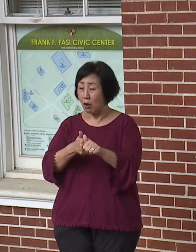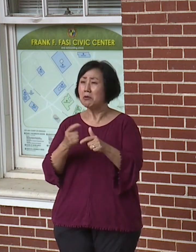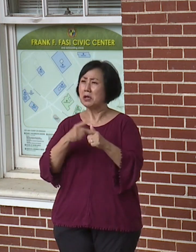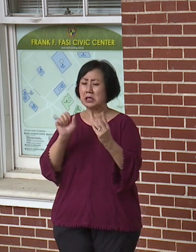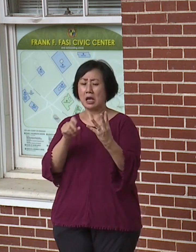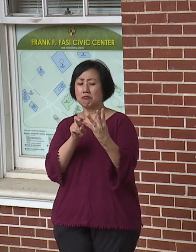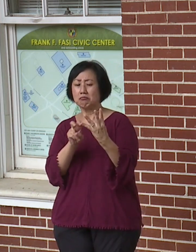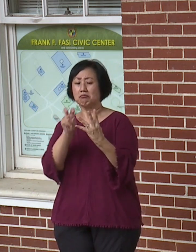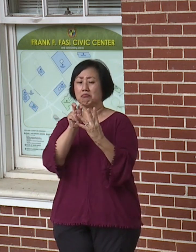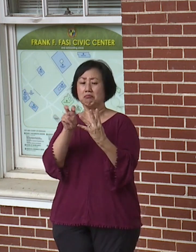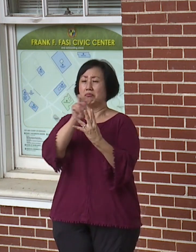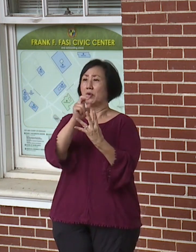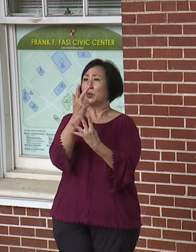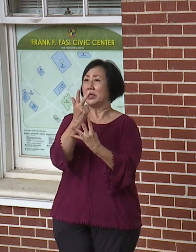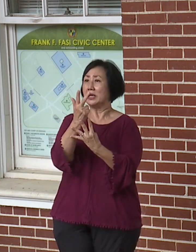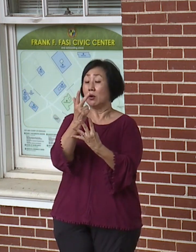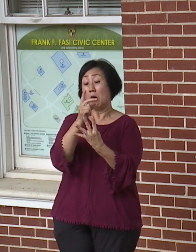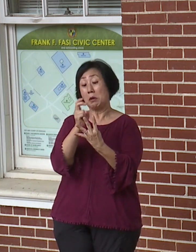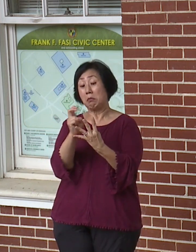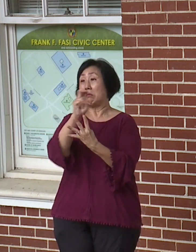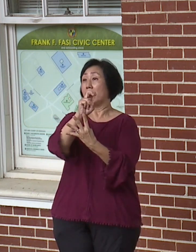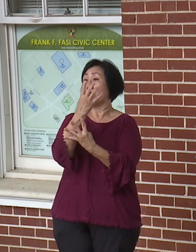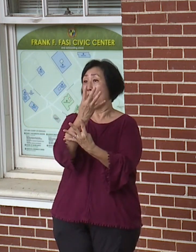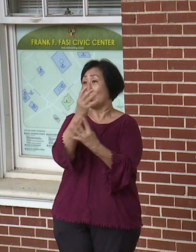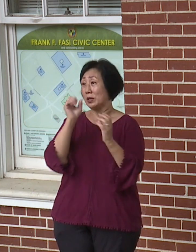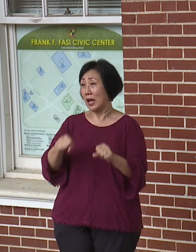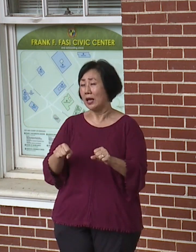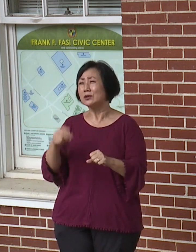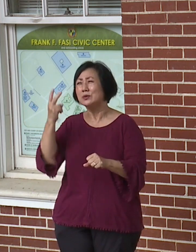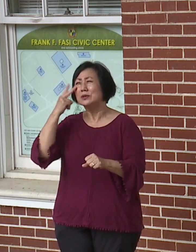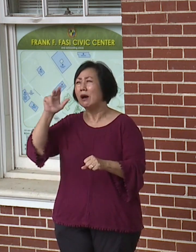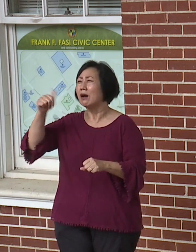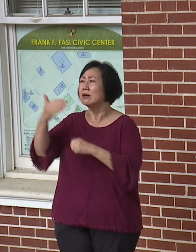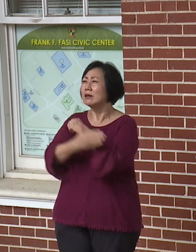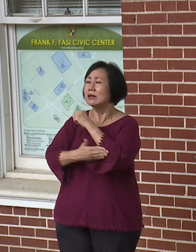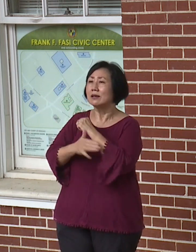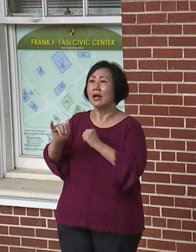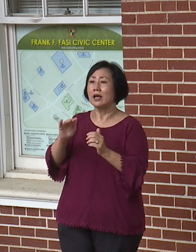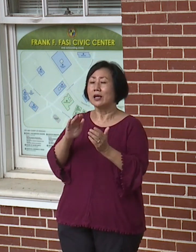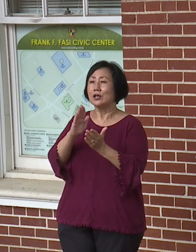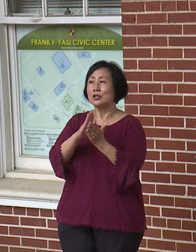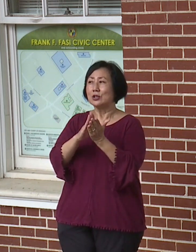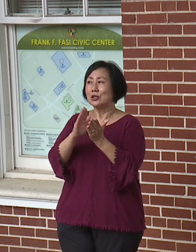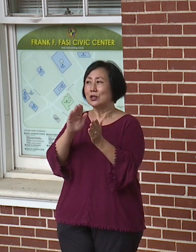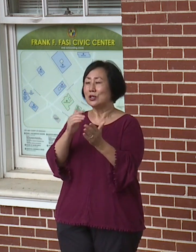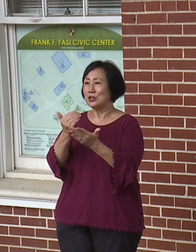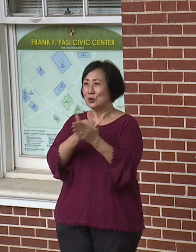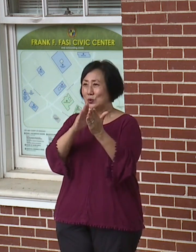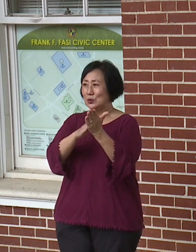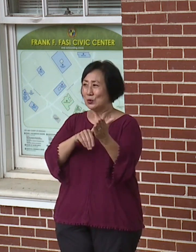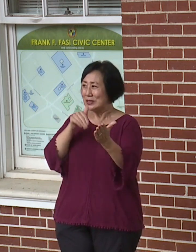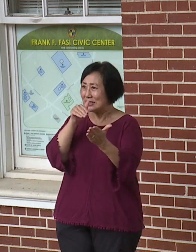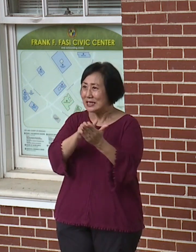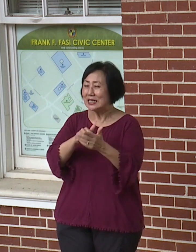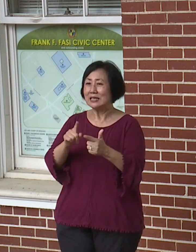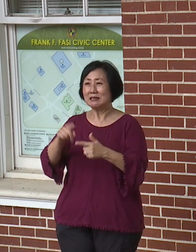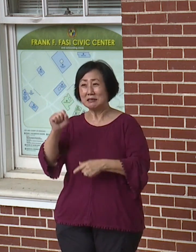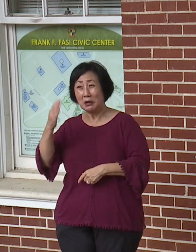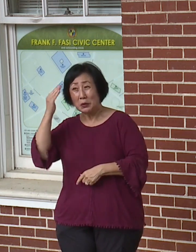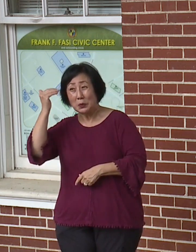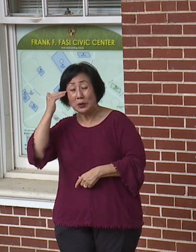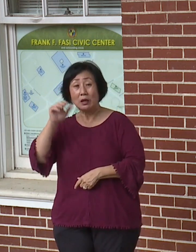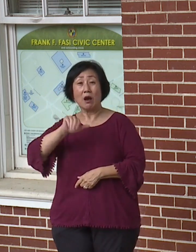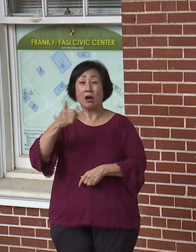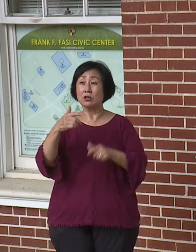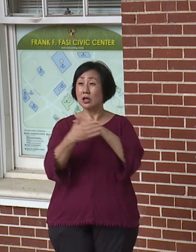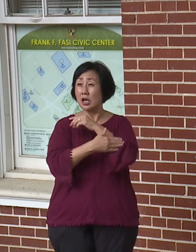Tier 3, and even down to Tier 4. mean, you see in countries like New Zealand or South Korea, even a huge country like